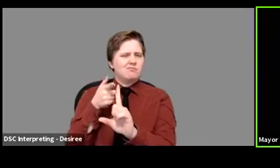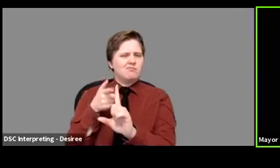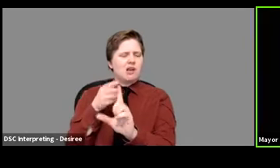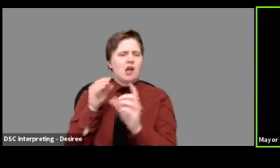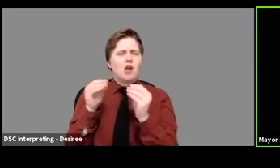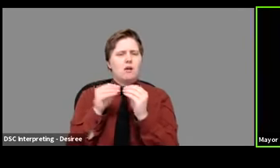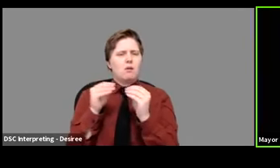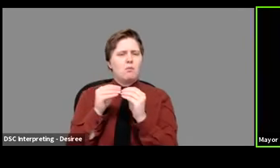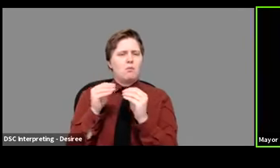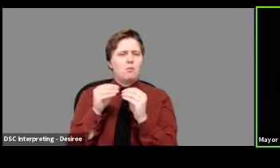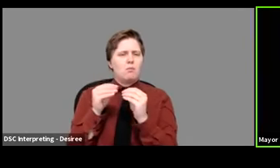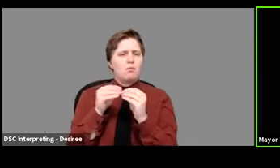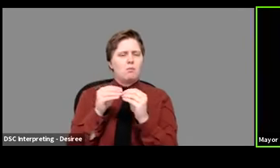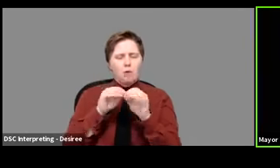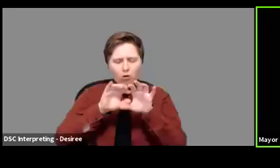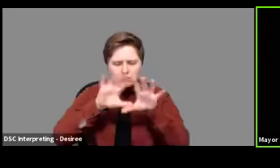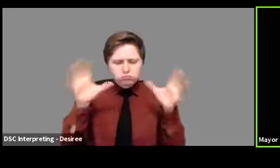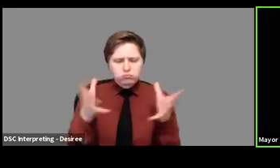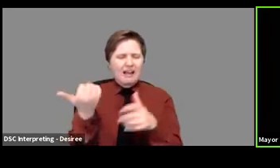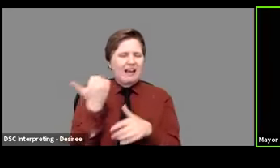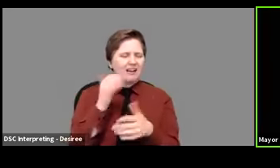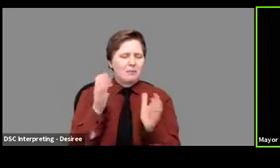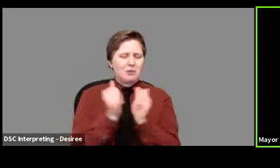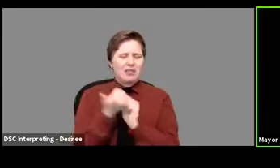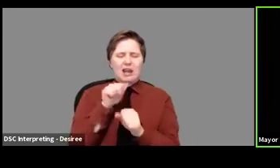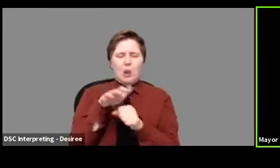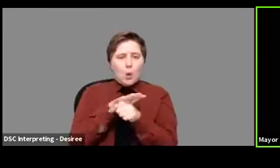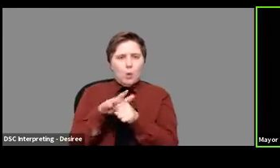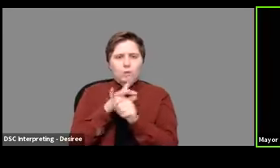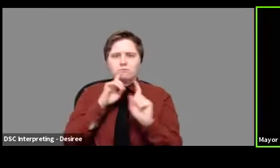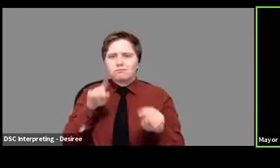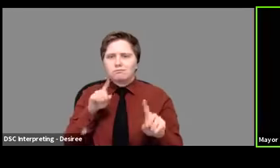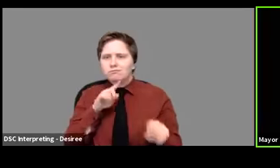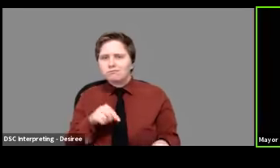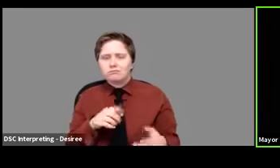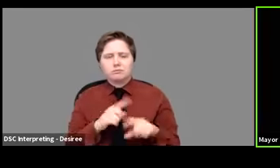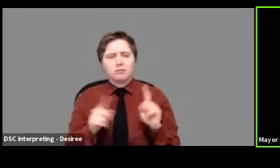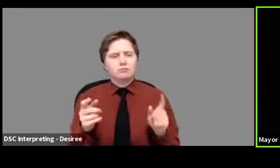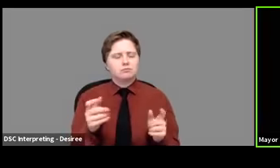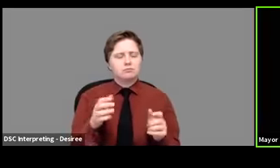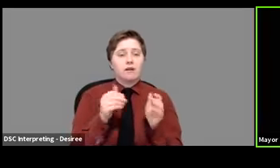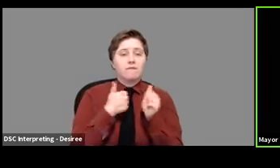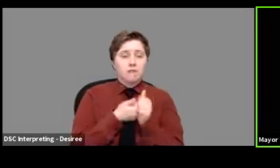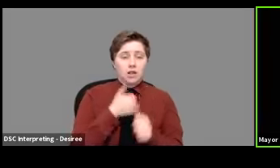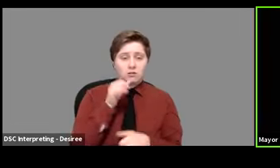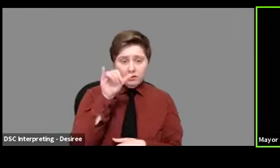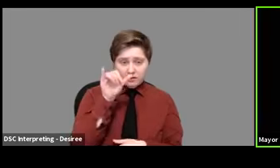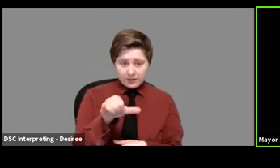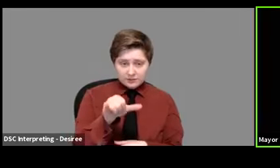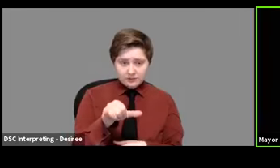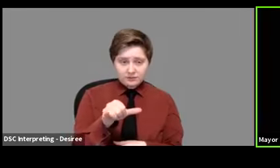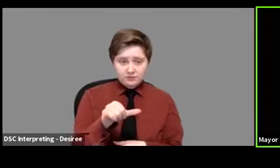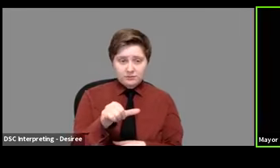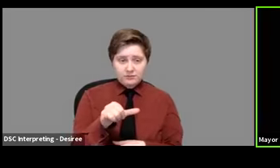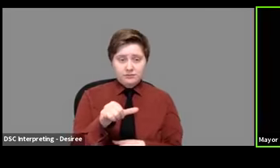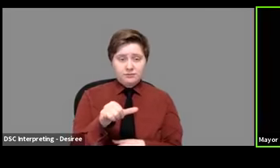are more all encompassing than any local order would be. But along those lines, along those lines of